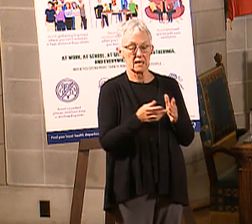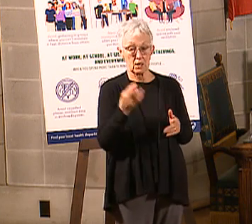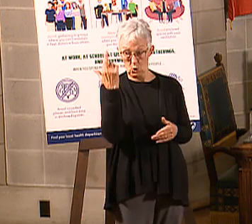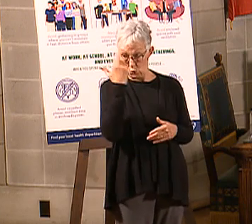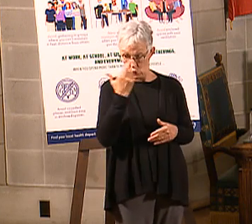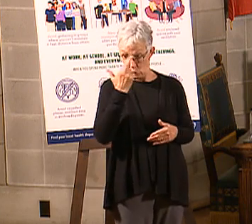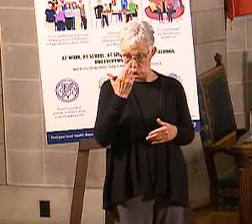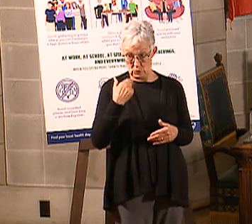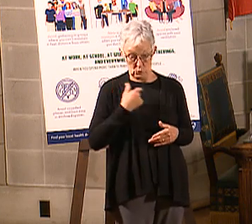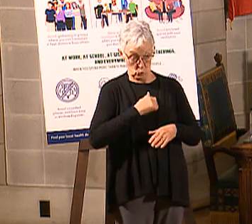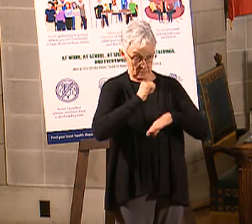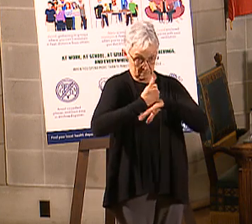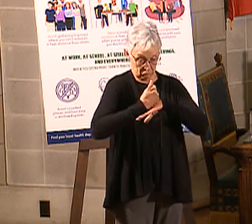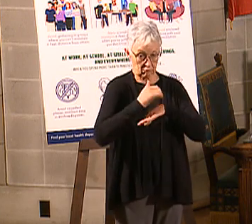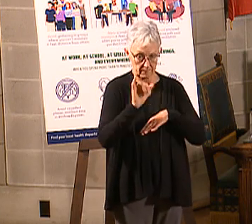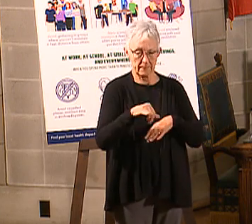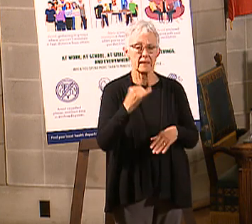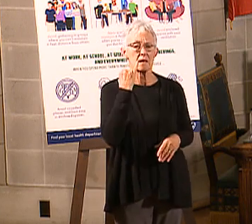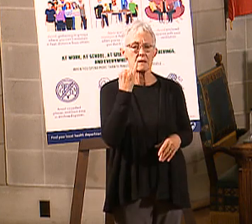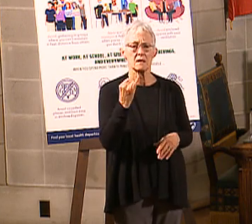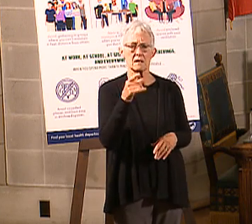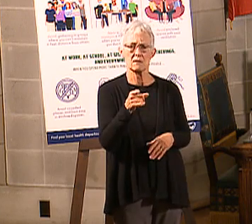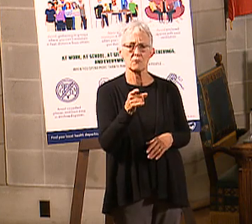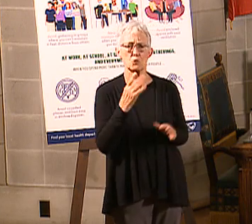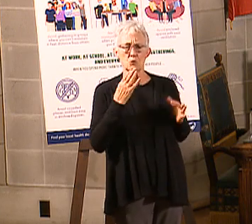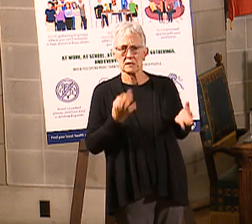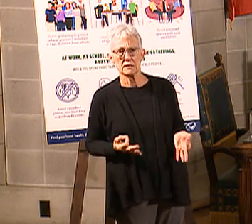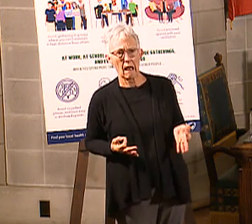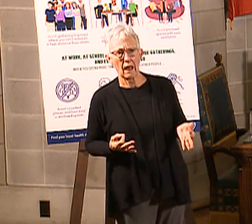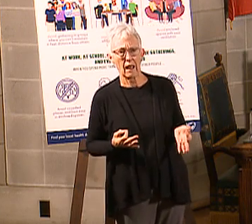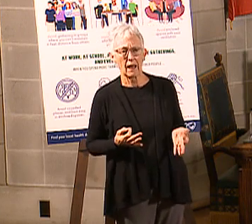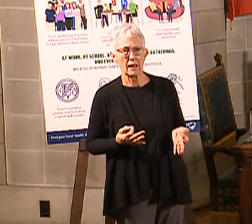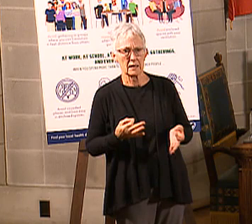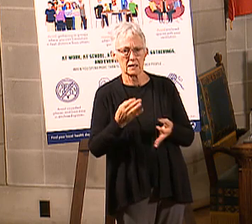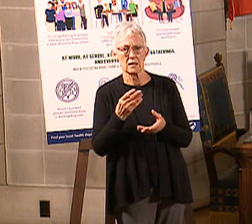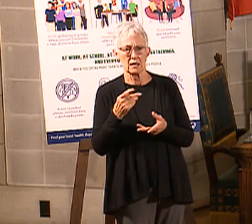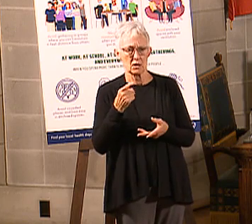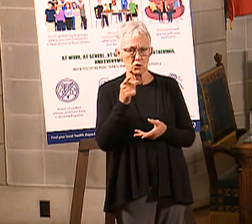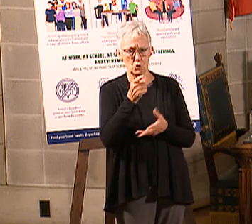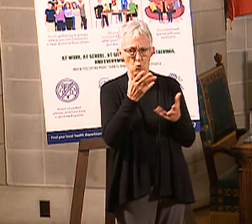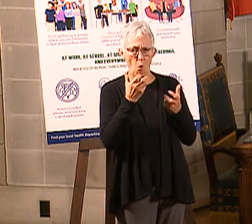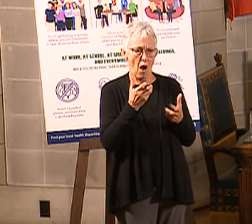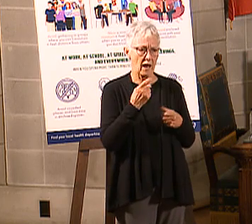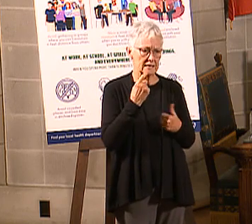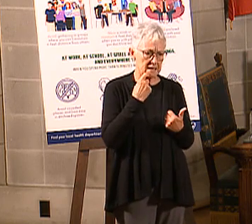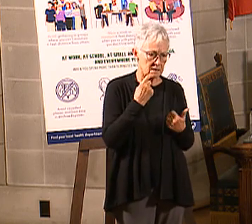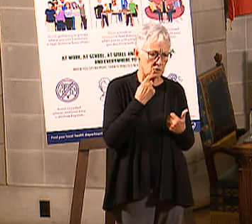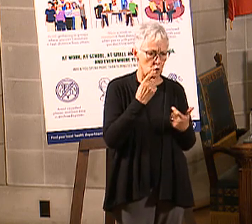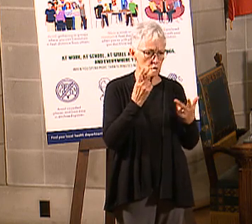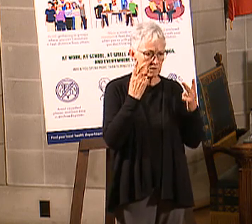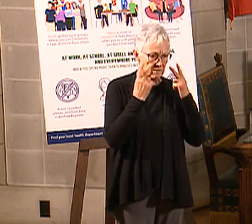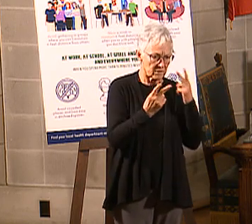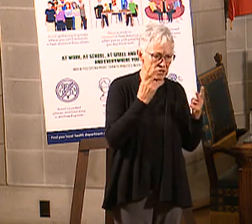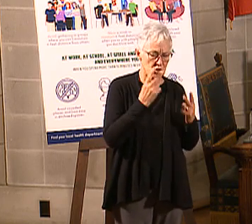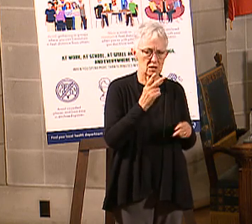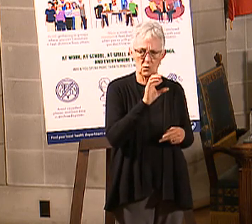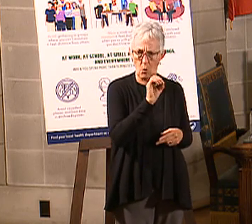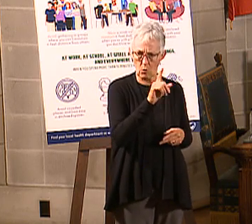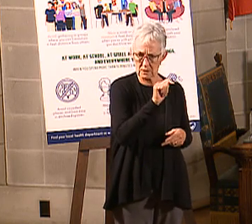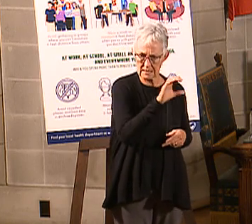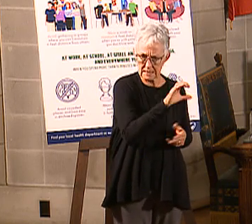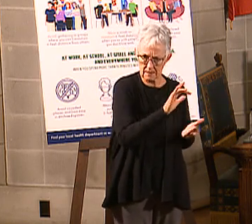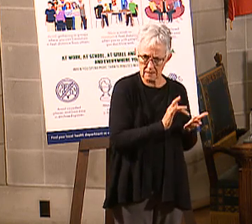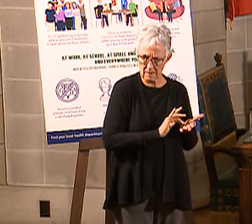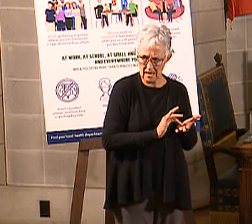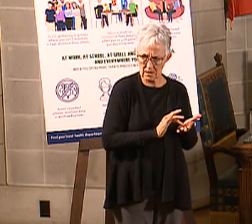choose to get those additional services of dental, vision, and over-the-counter medications. And the reason for that